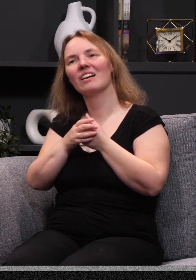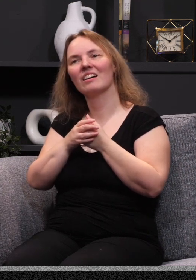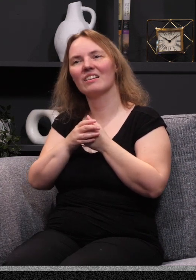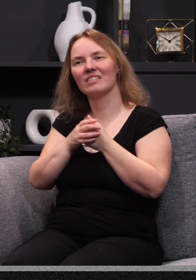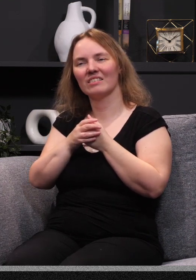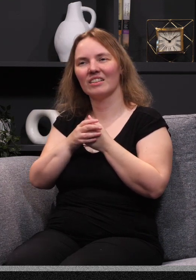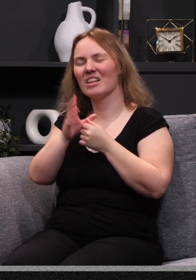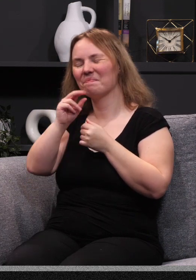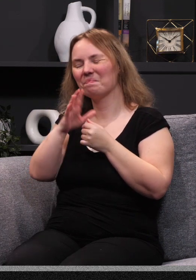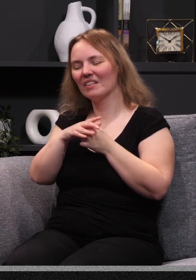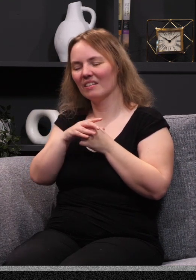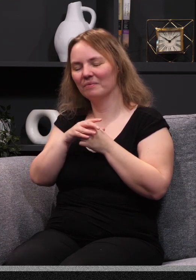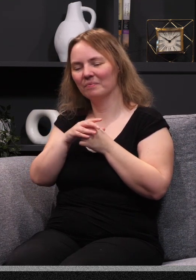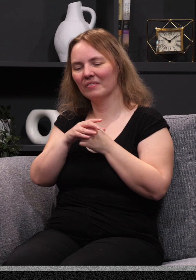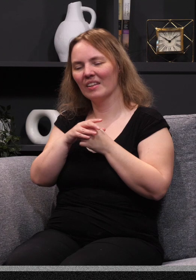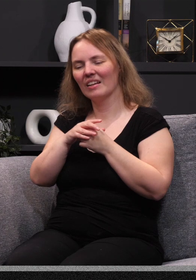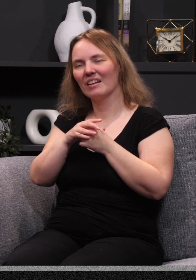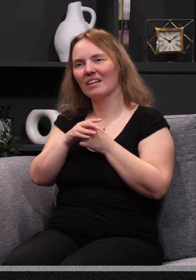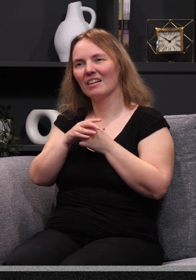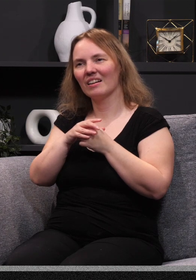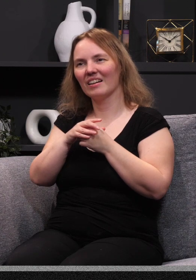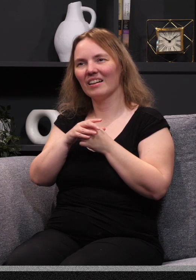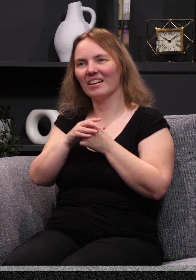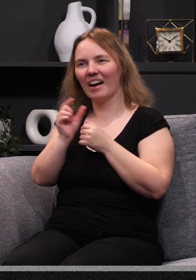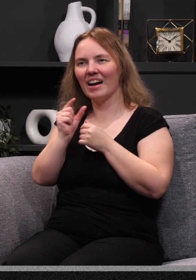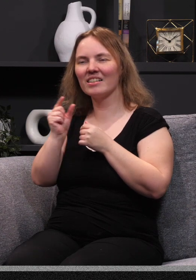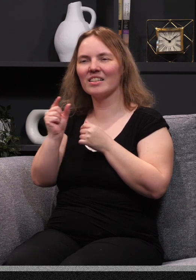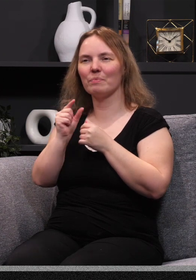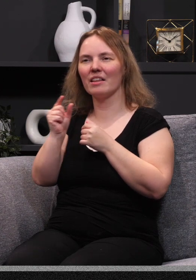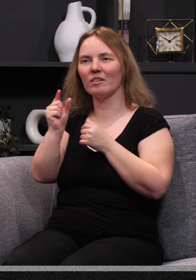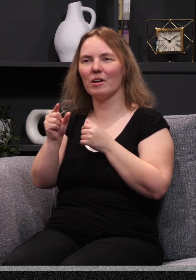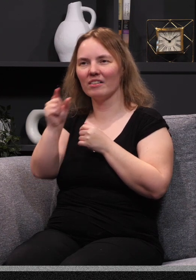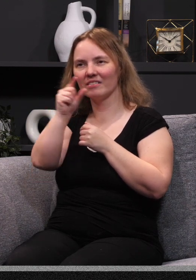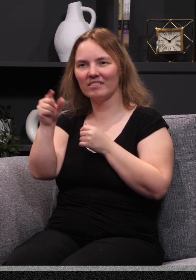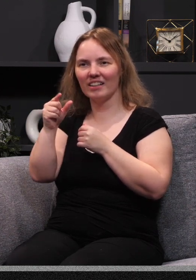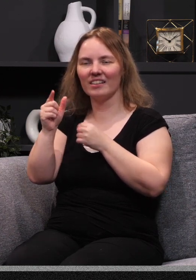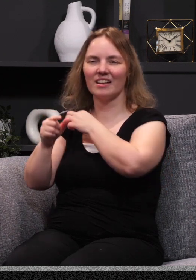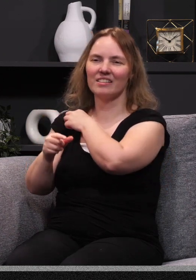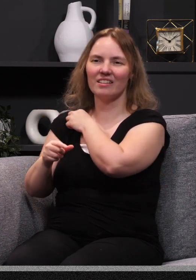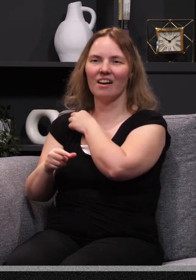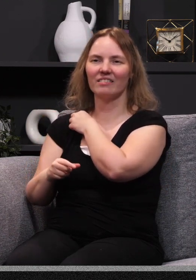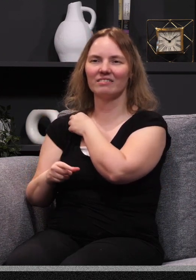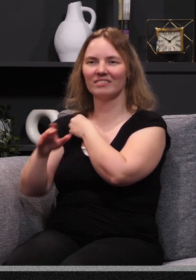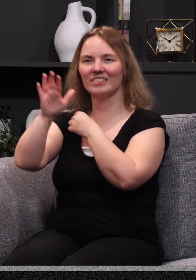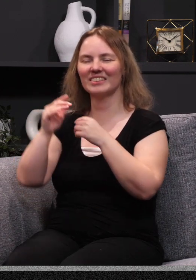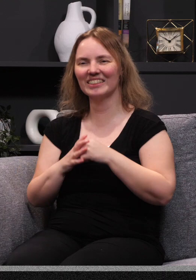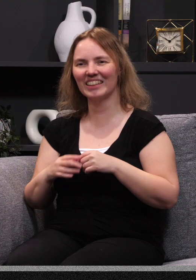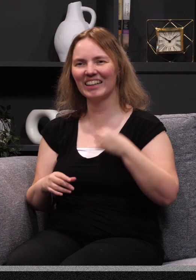love like that, then you must be in God. No, I'm not talking about that, okay? Does that make sense? There's a Greek word in there somewhere I throw in, I don't know, to